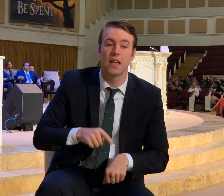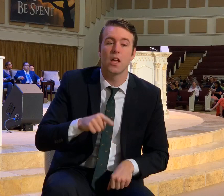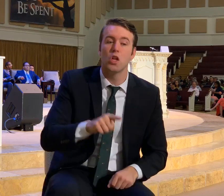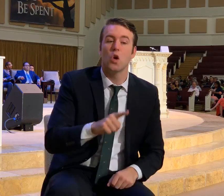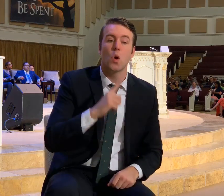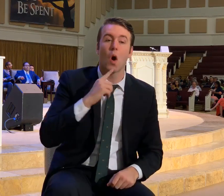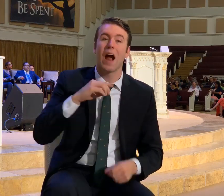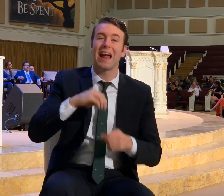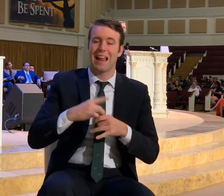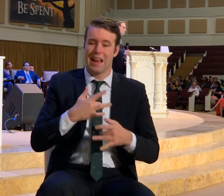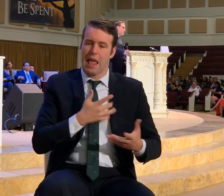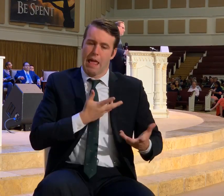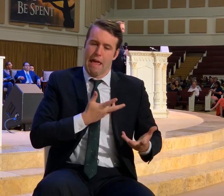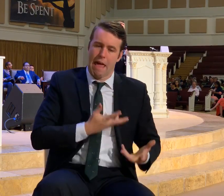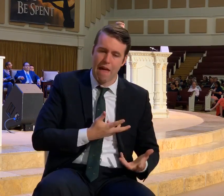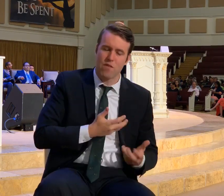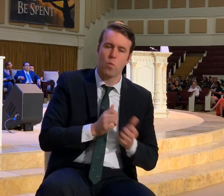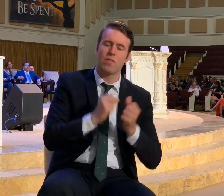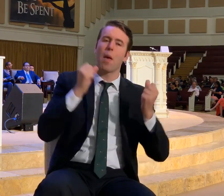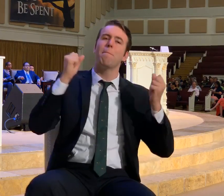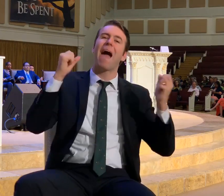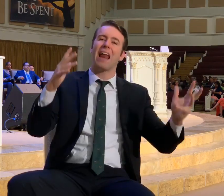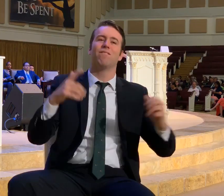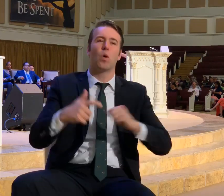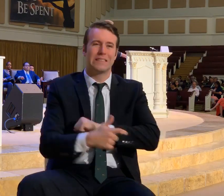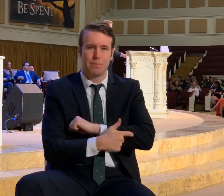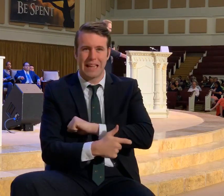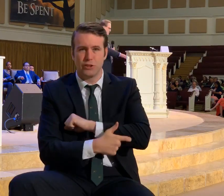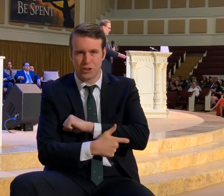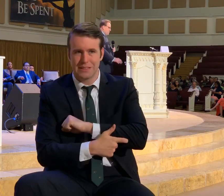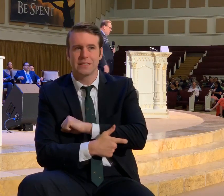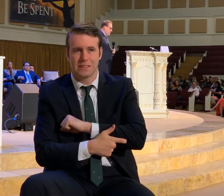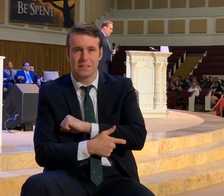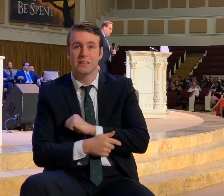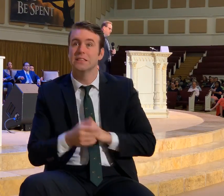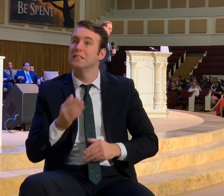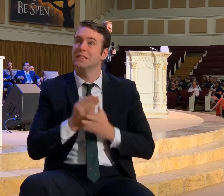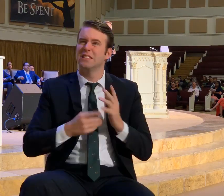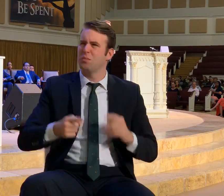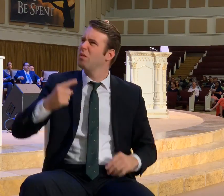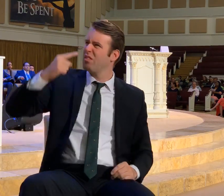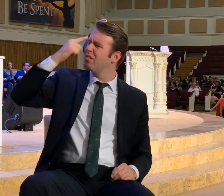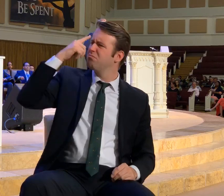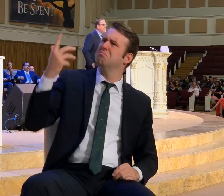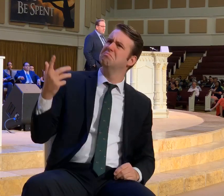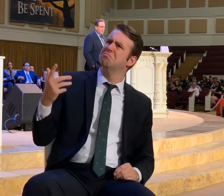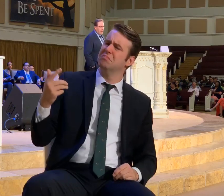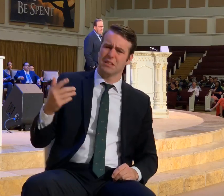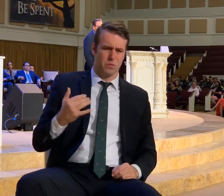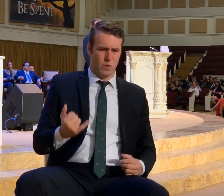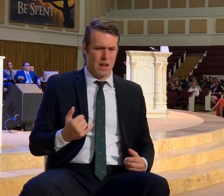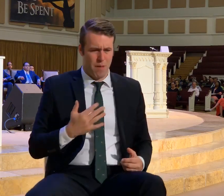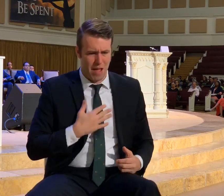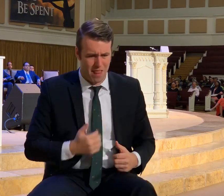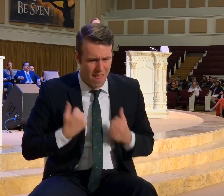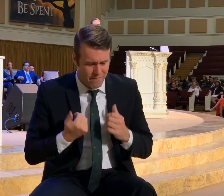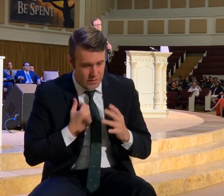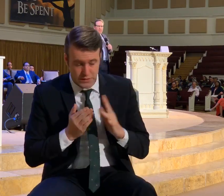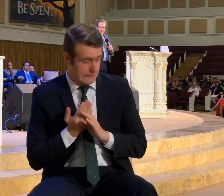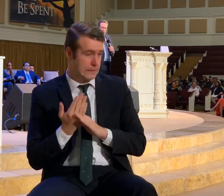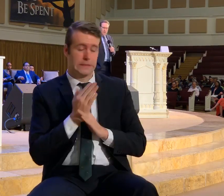are in heaviness. To manifold temptation. Some of you may be hearing. You're in a season right now.